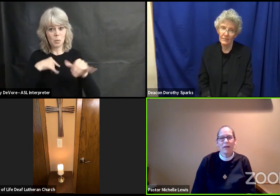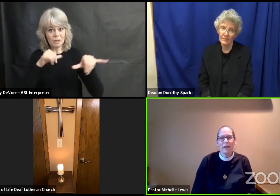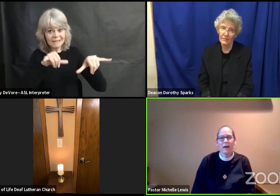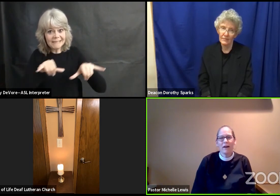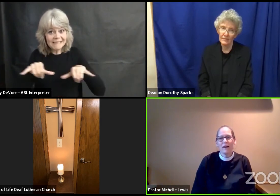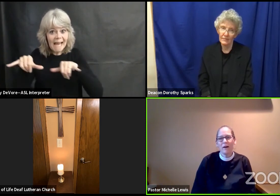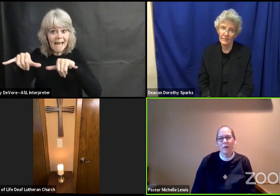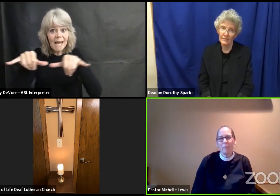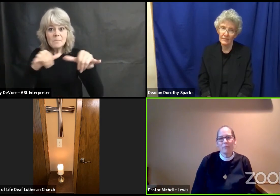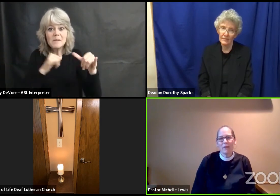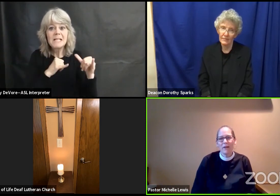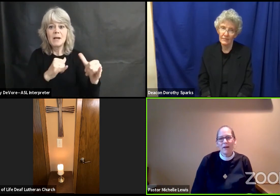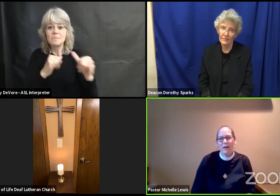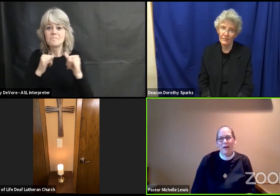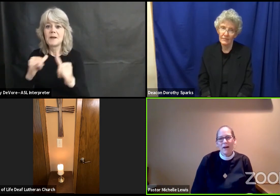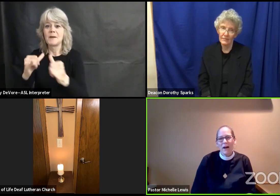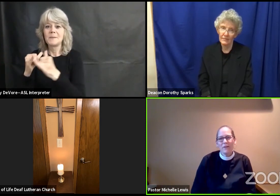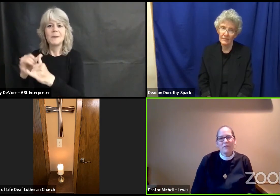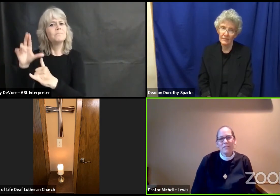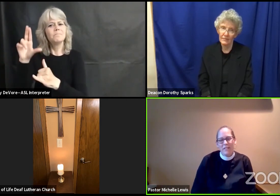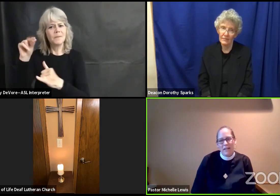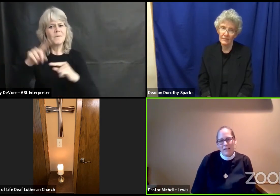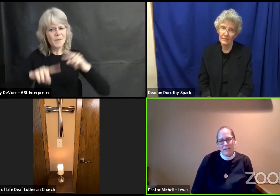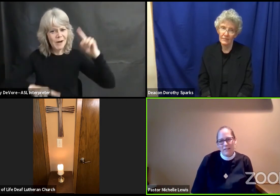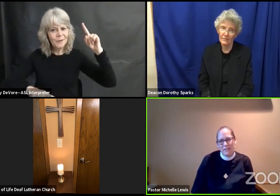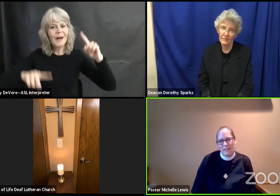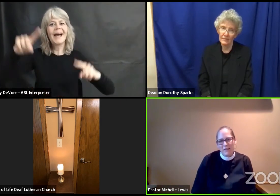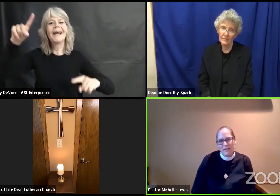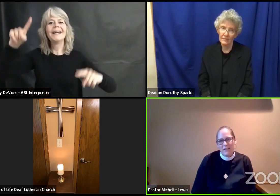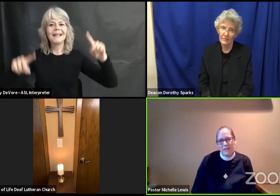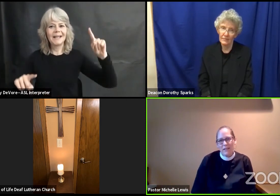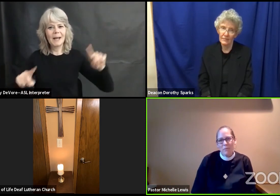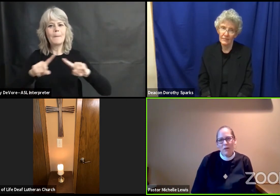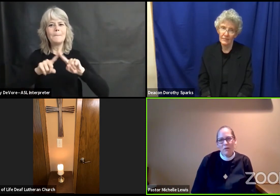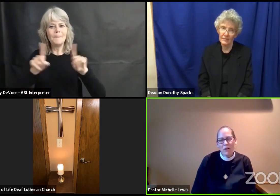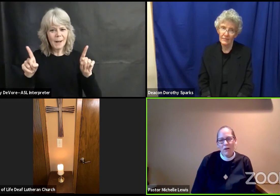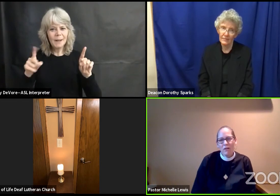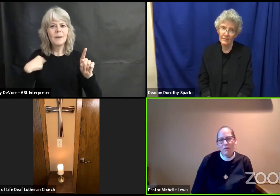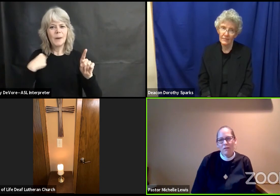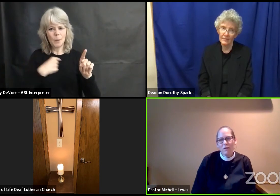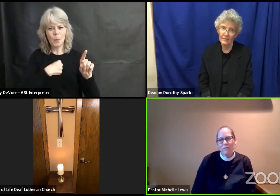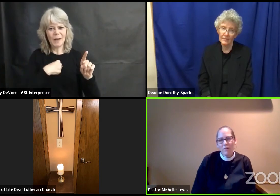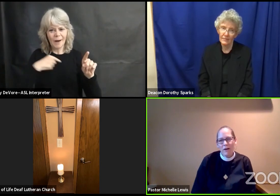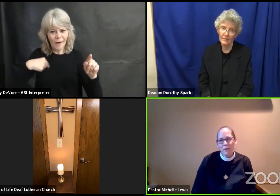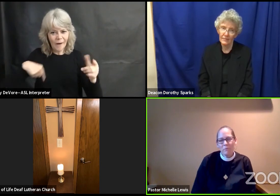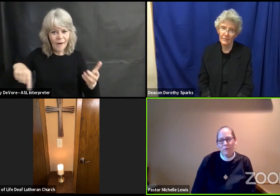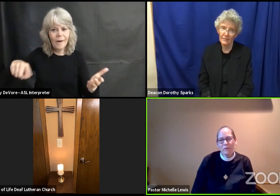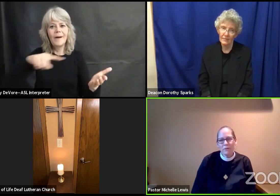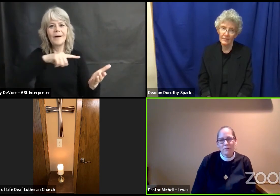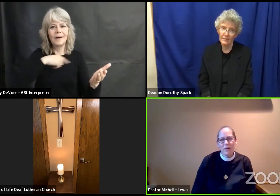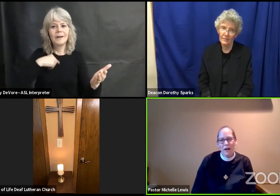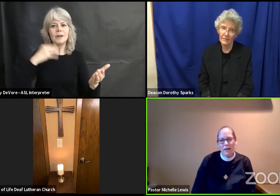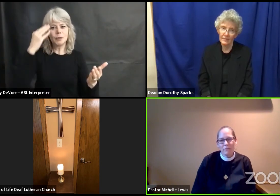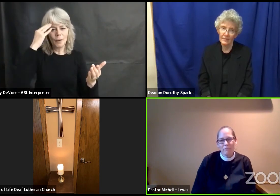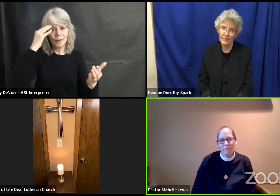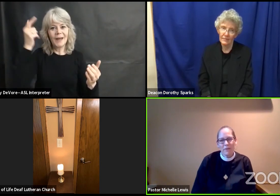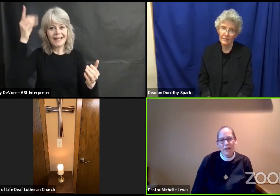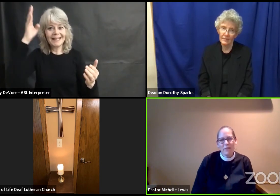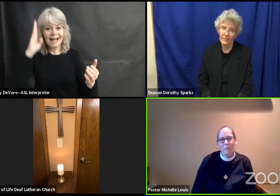understand that we are all valuable to God and that we